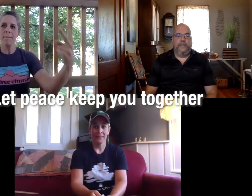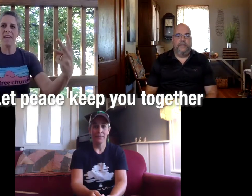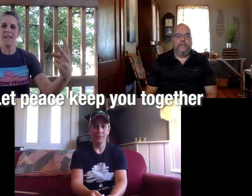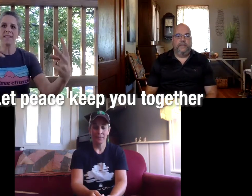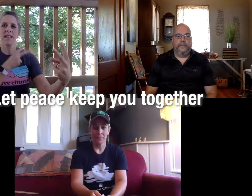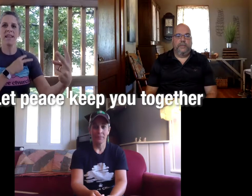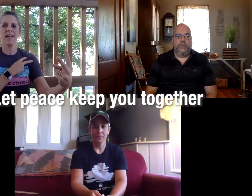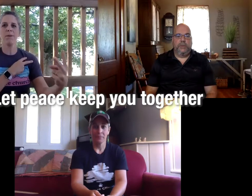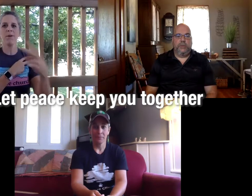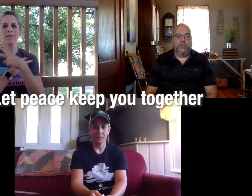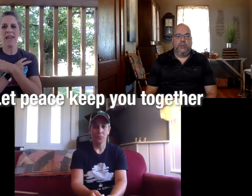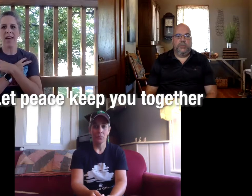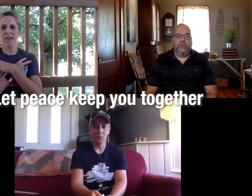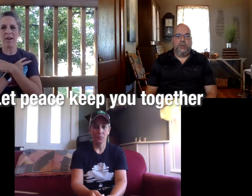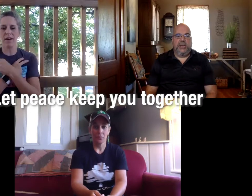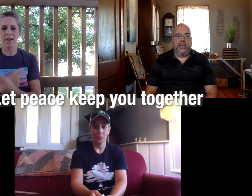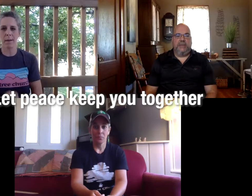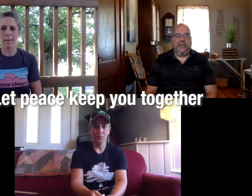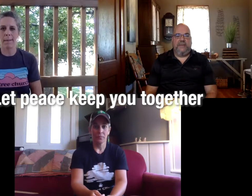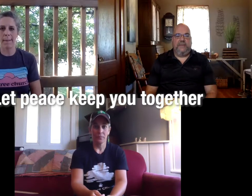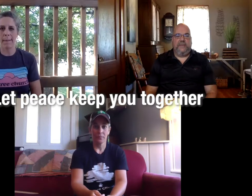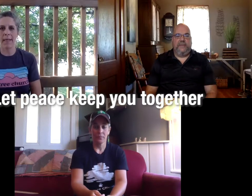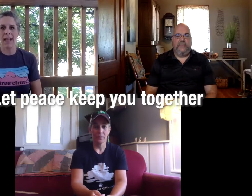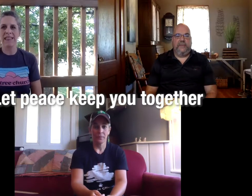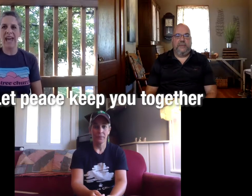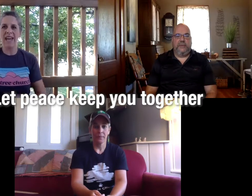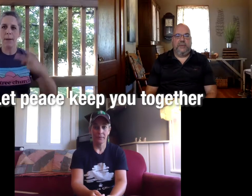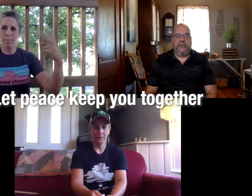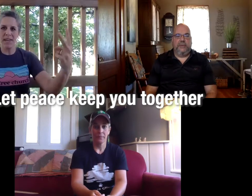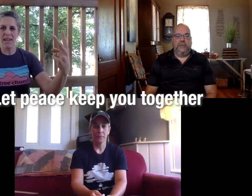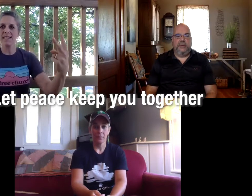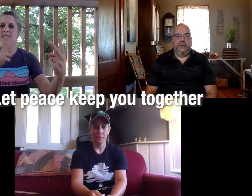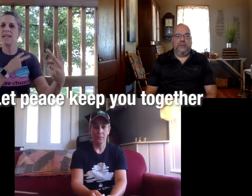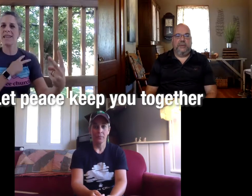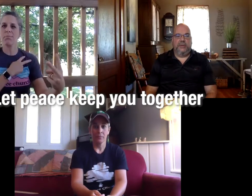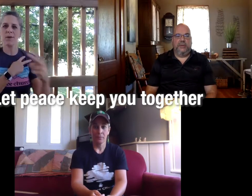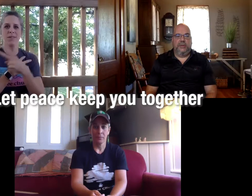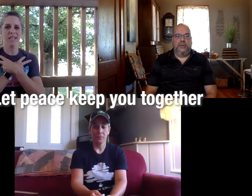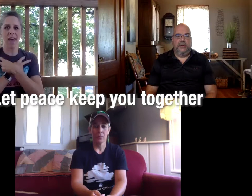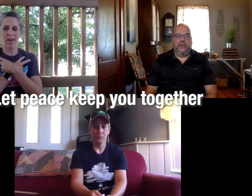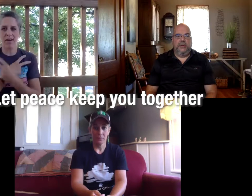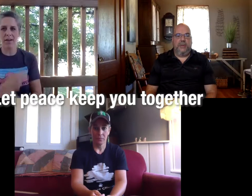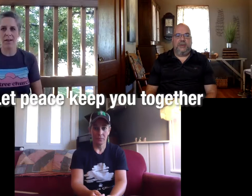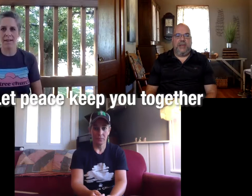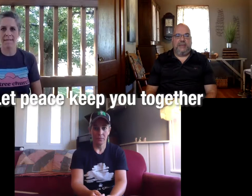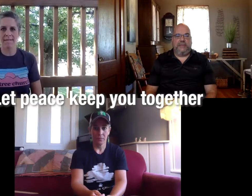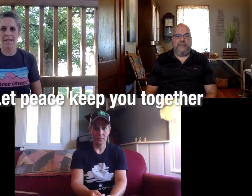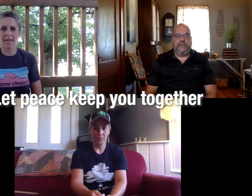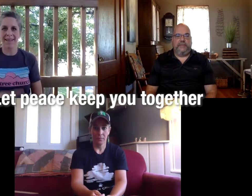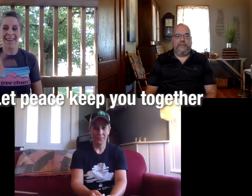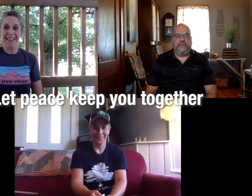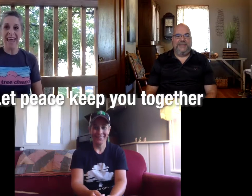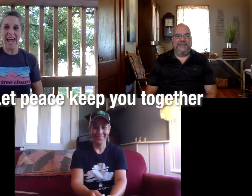peace keep you together again miss tiff let peace keep you together one more time